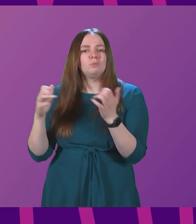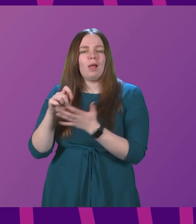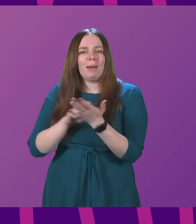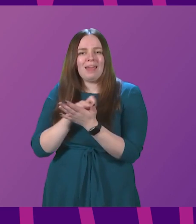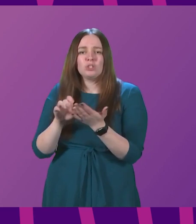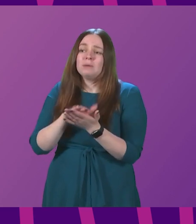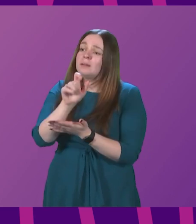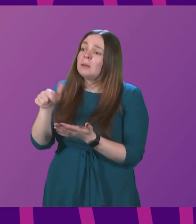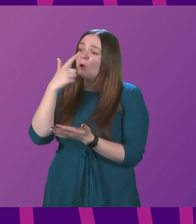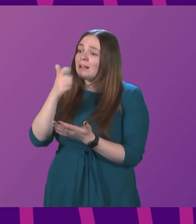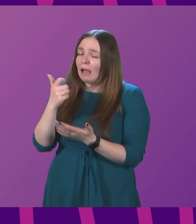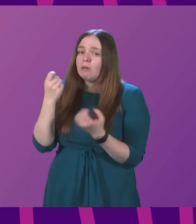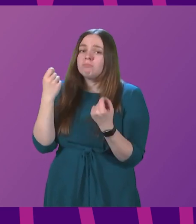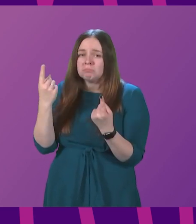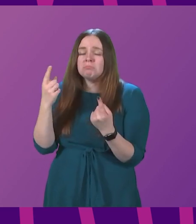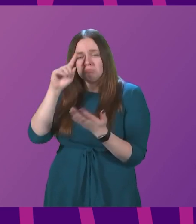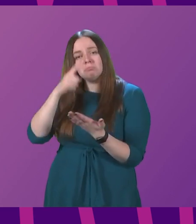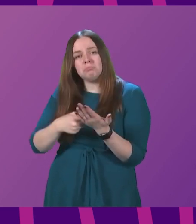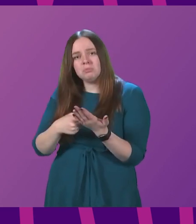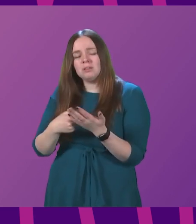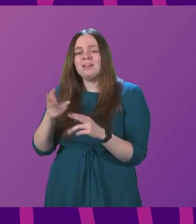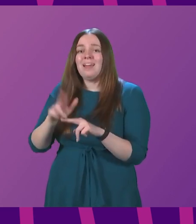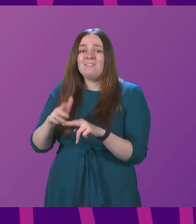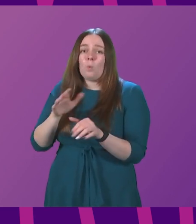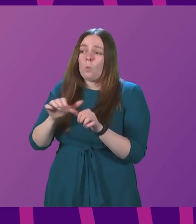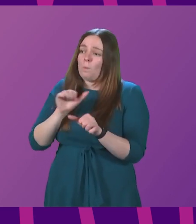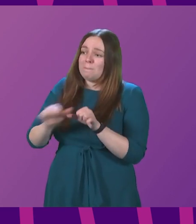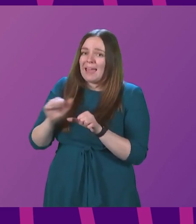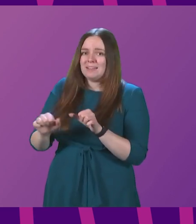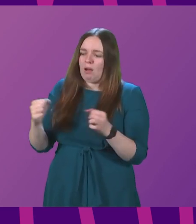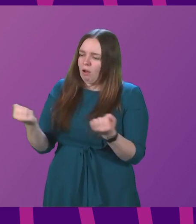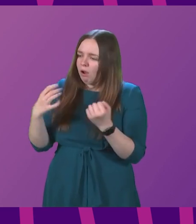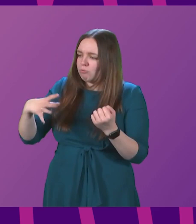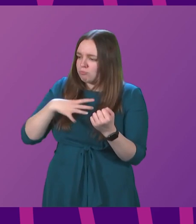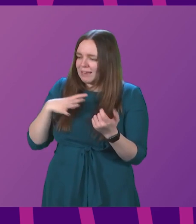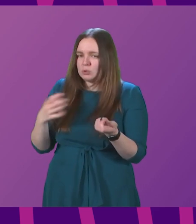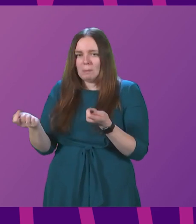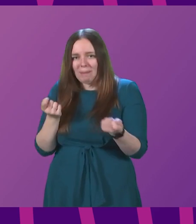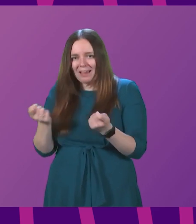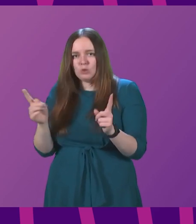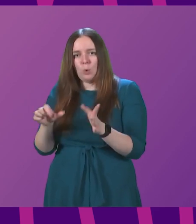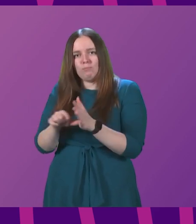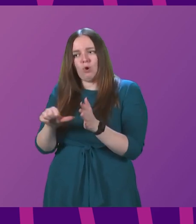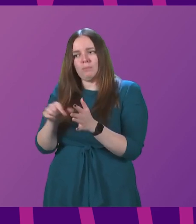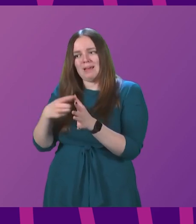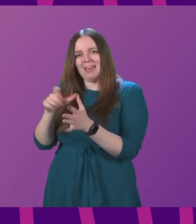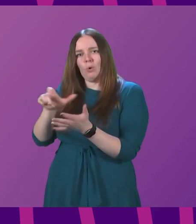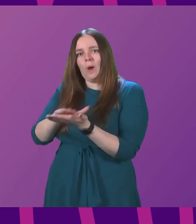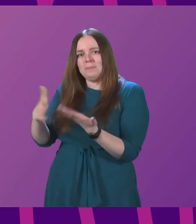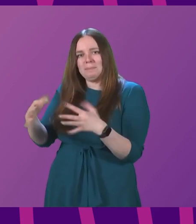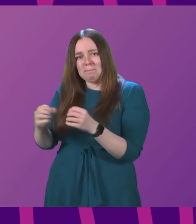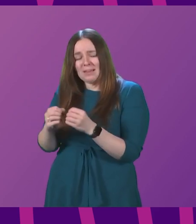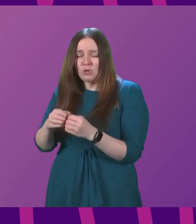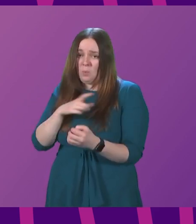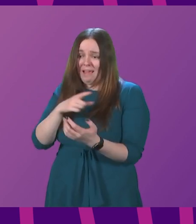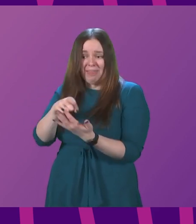Scotland to choose whether to complete the powers of this Parliament to better equip us to deal with these issues that Alec Cole-Hamilton has set out. Because these things are,